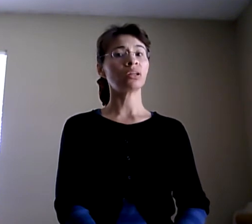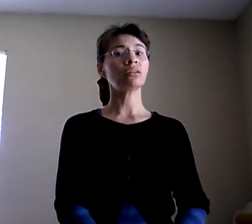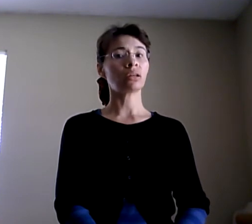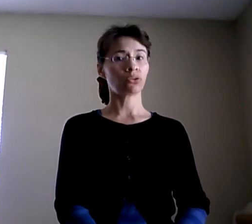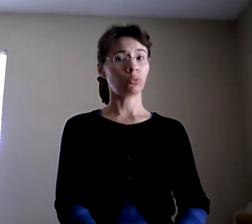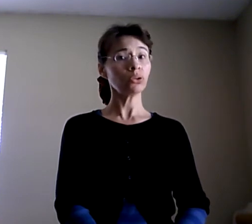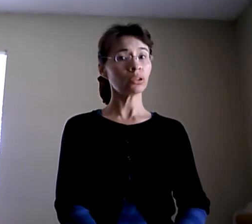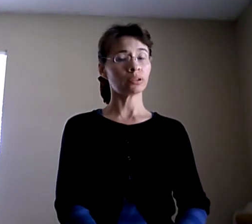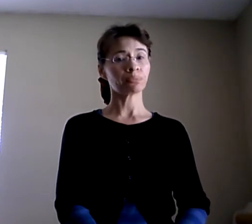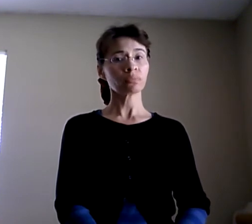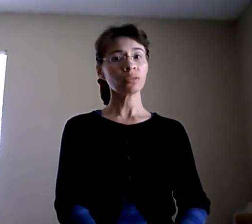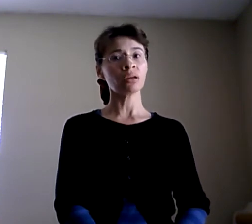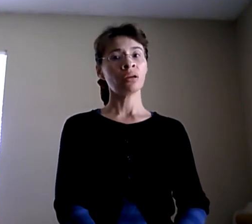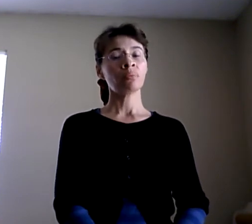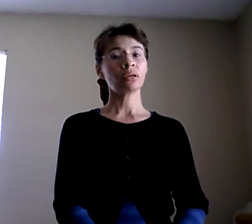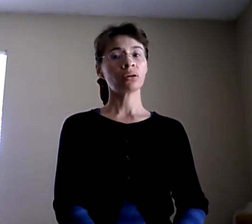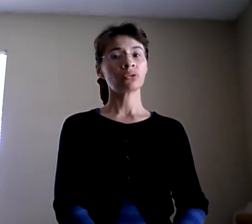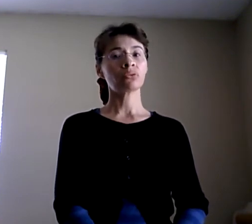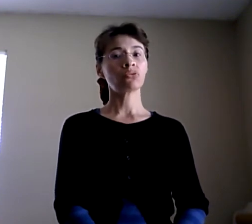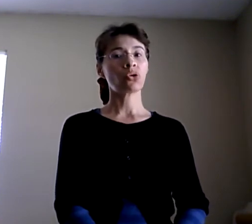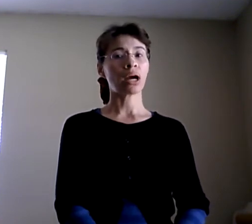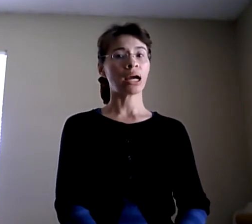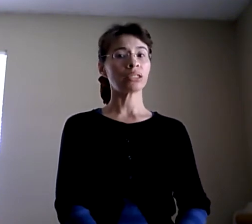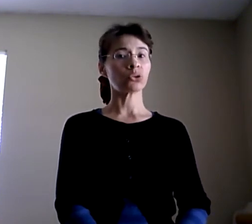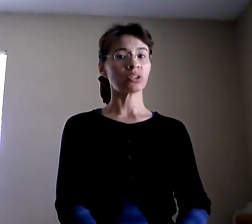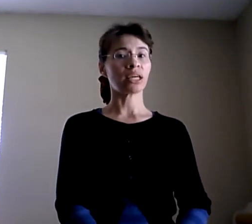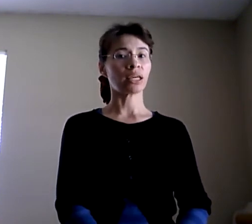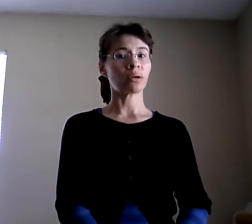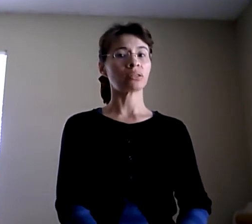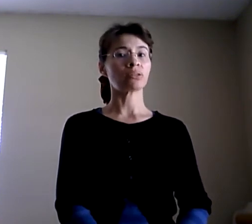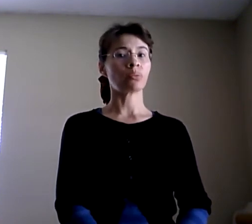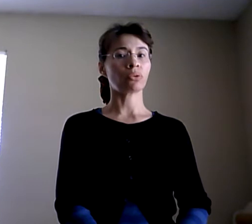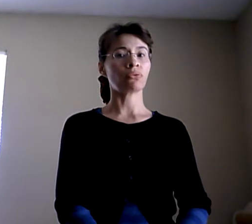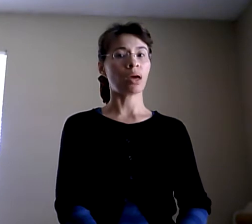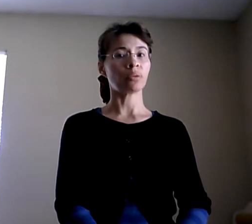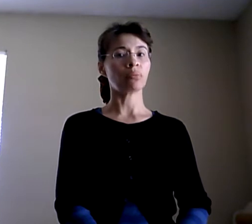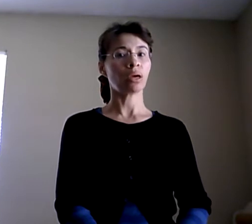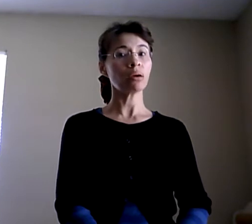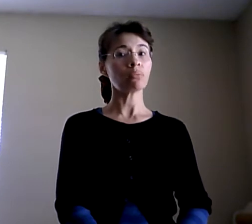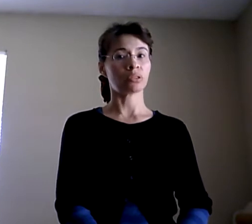in the deaf community because of the wrong attitude taken by some of the family members.